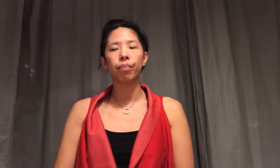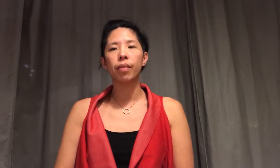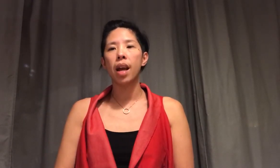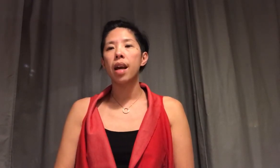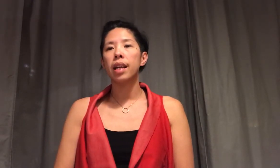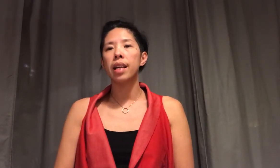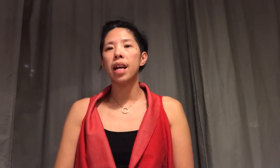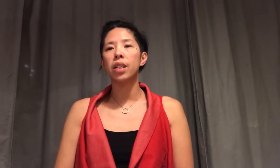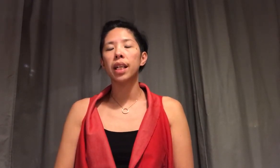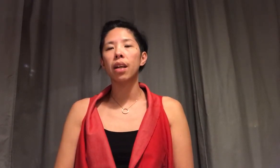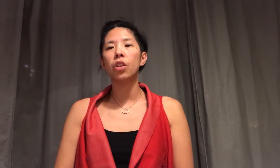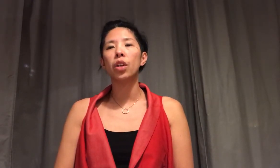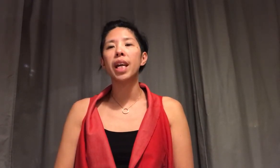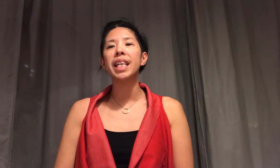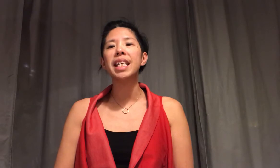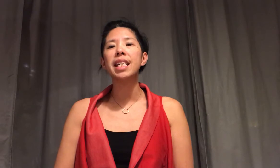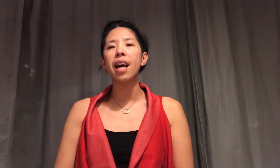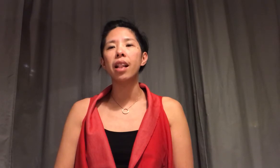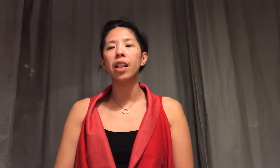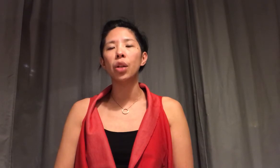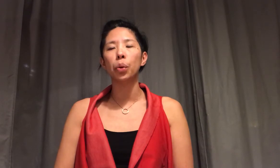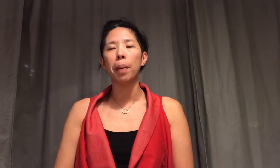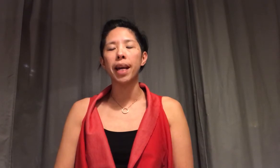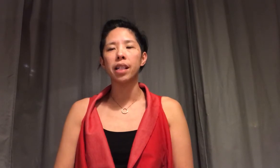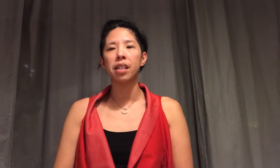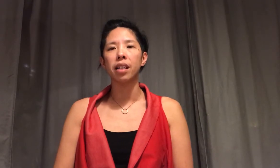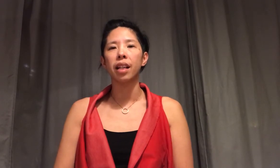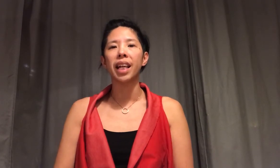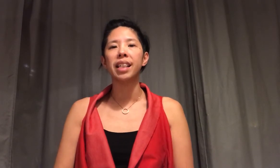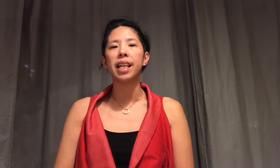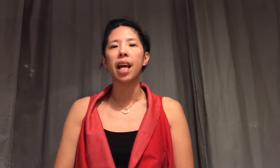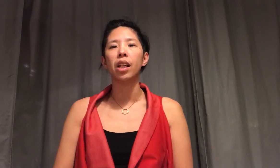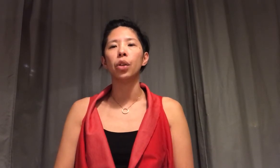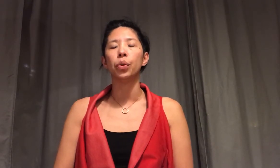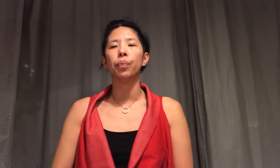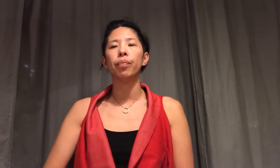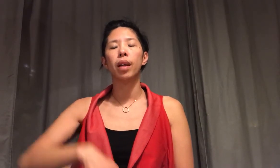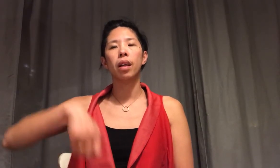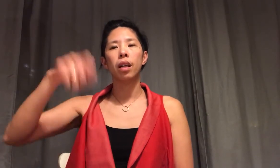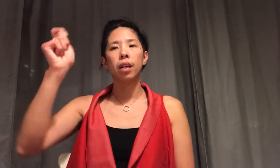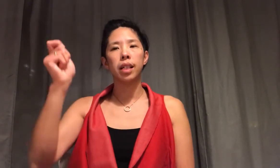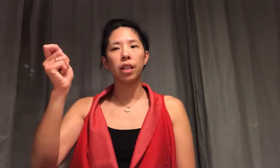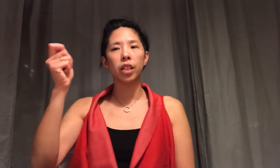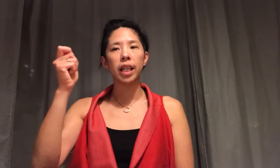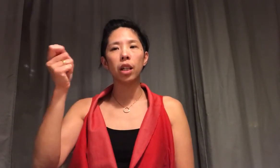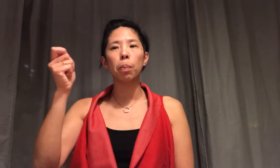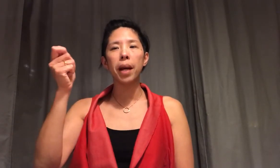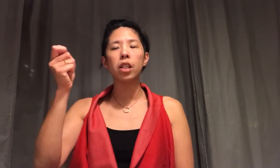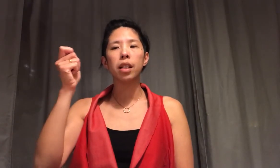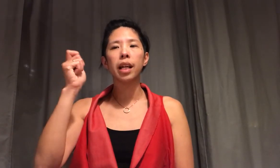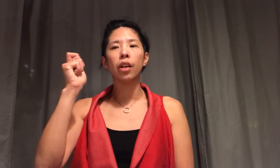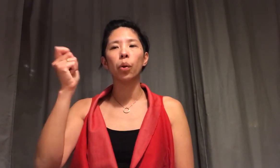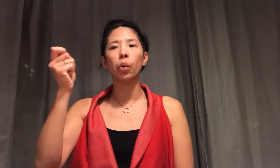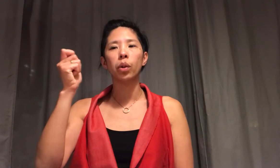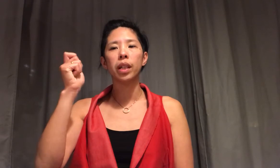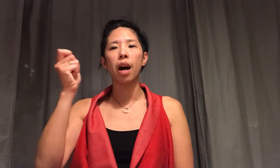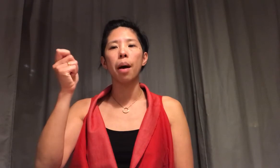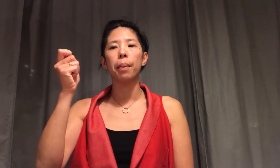Now, take out your yellow pencil. Yellow. Take your yellow pencil and hold it up.